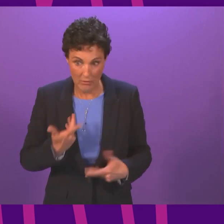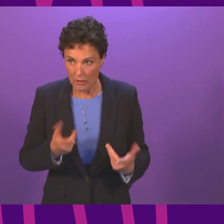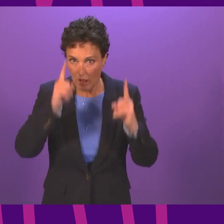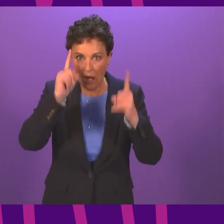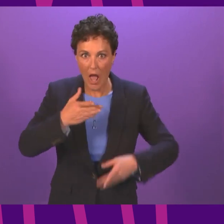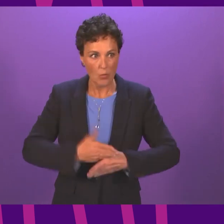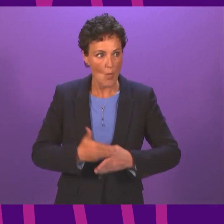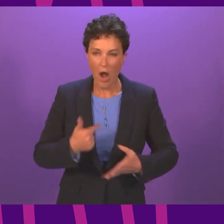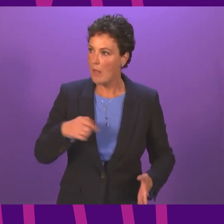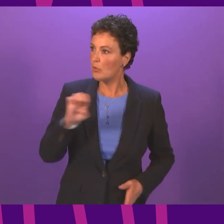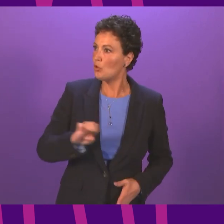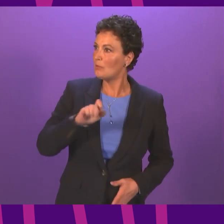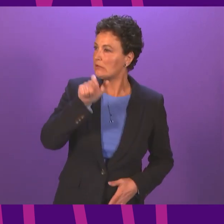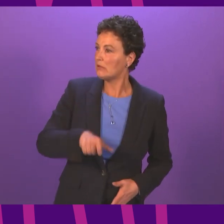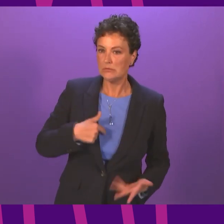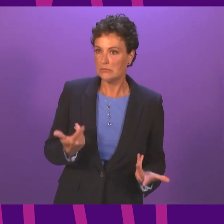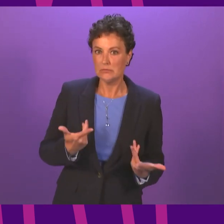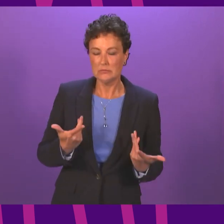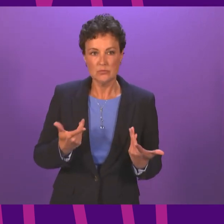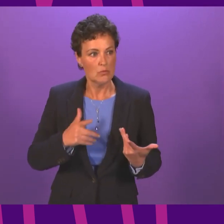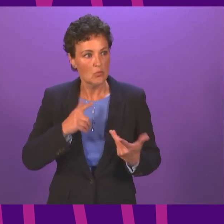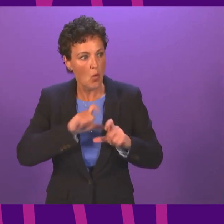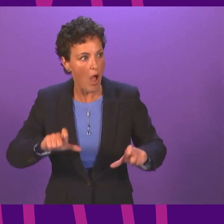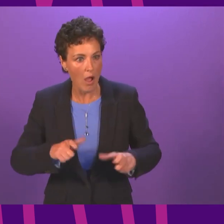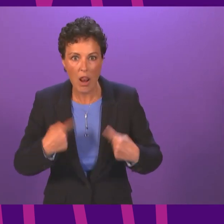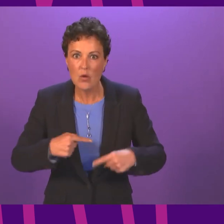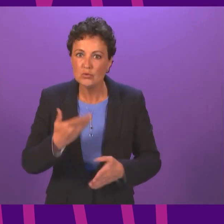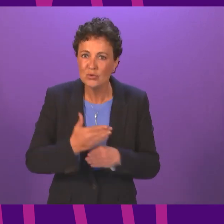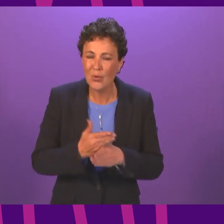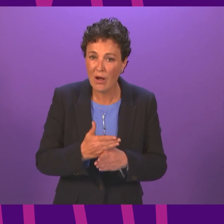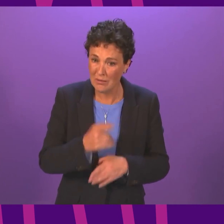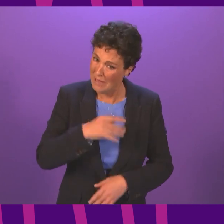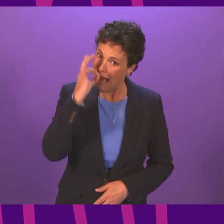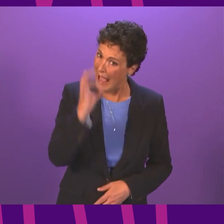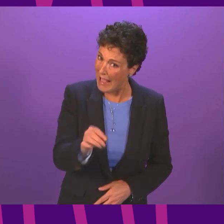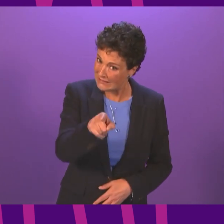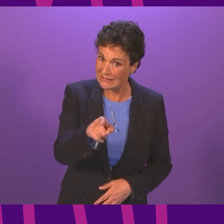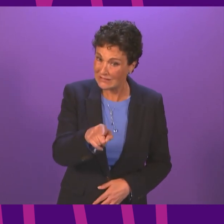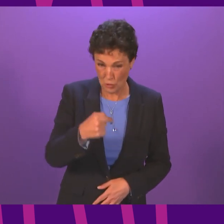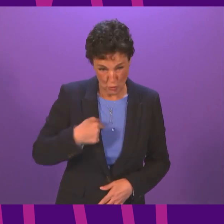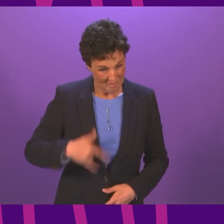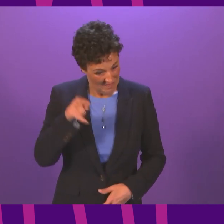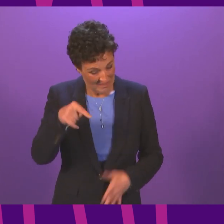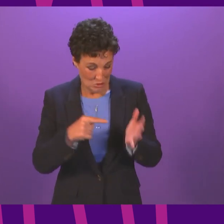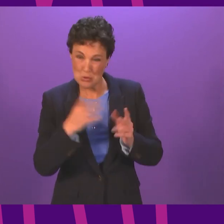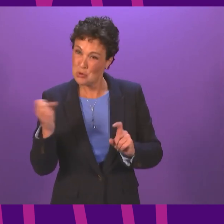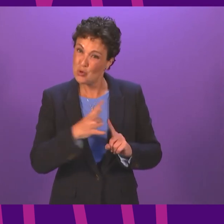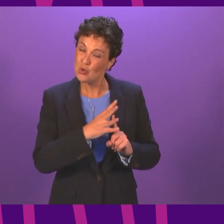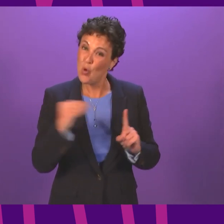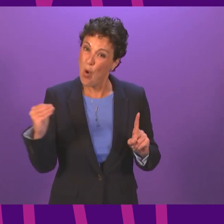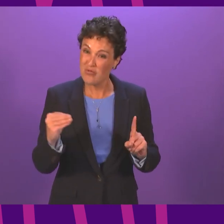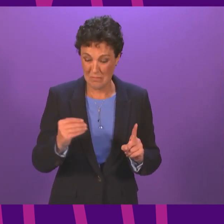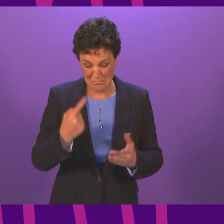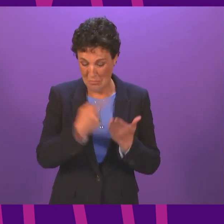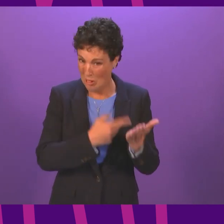work as a result of this deadline is the cabinet secretary concerned that this reckless Tory policy could risk damaging Scotland's recovery